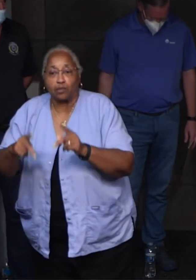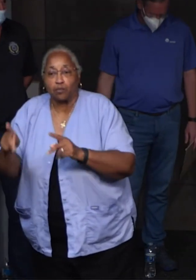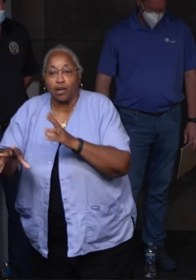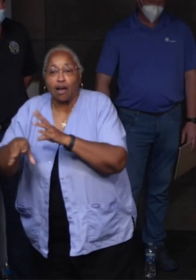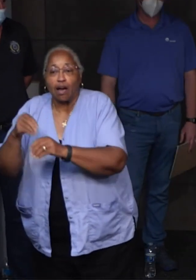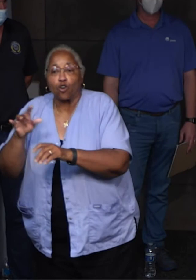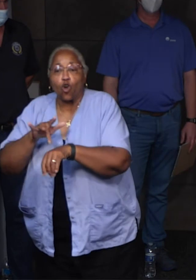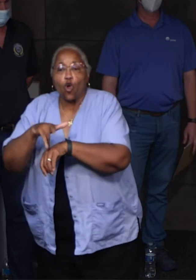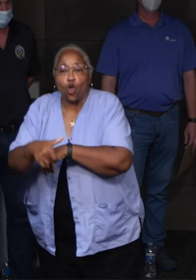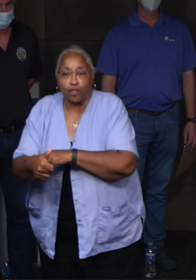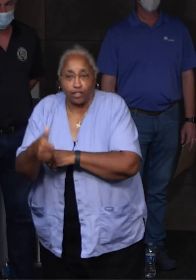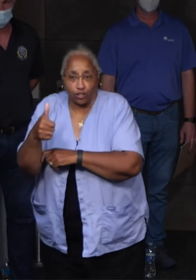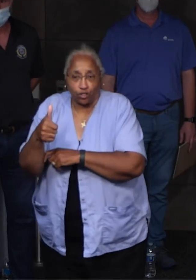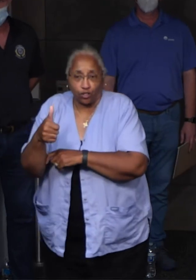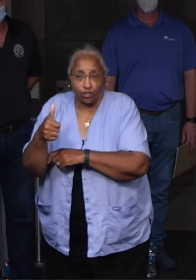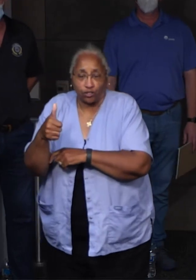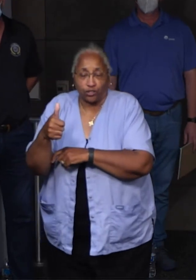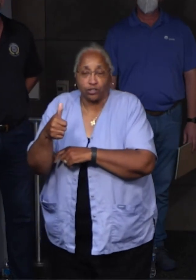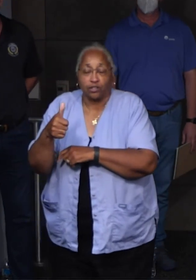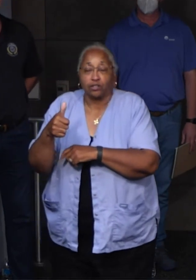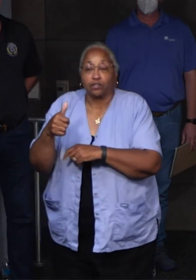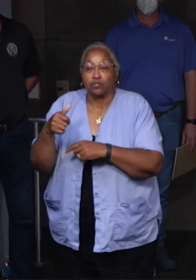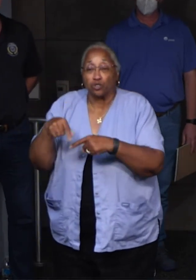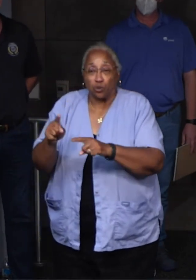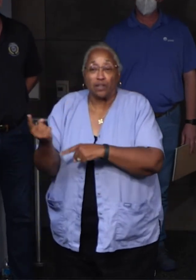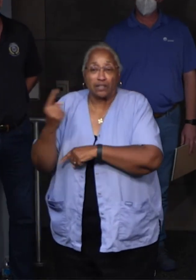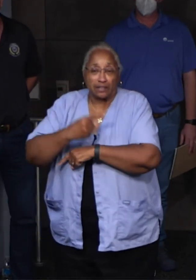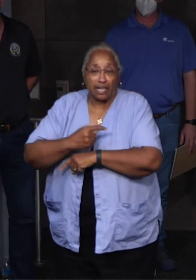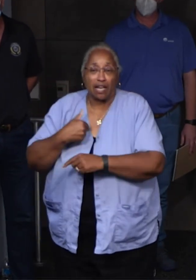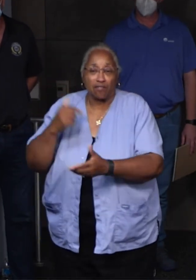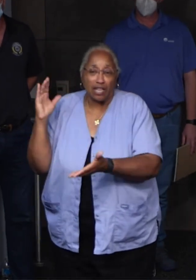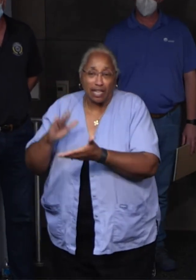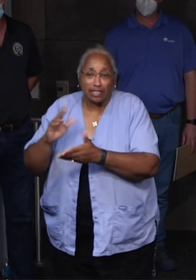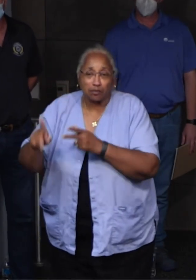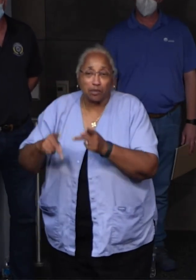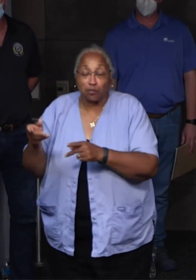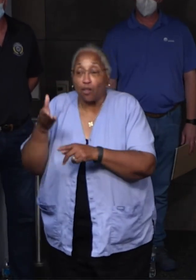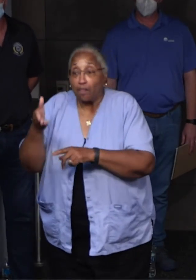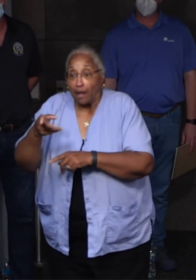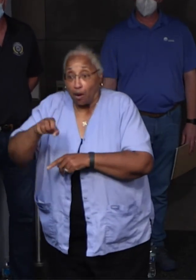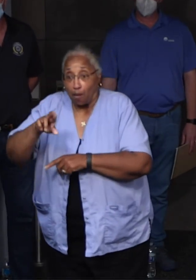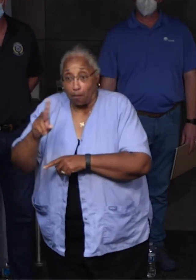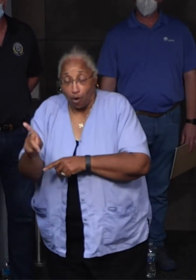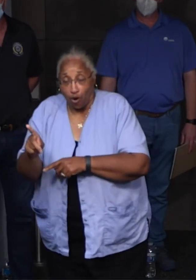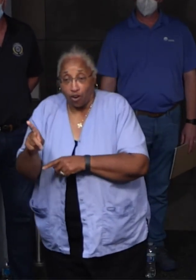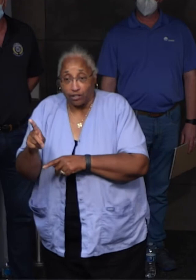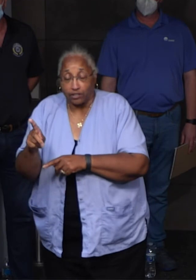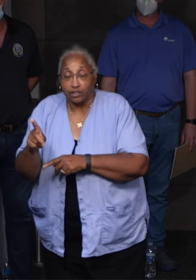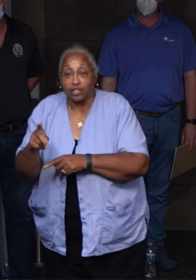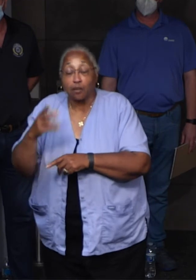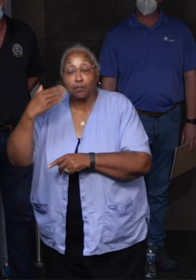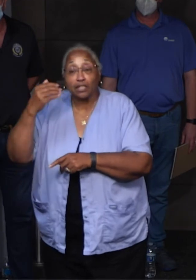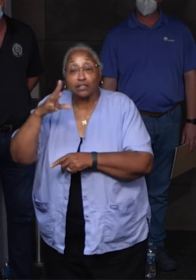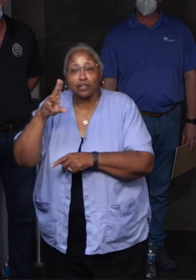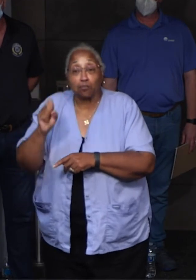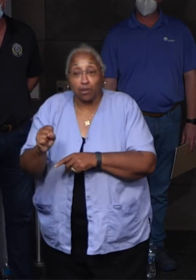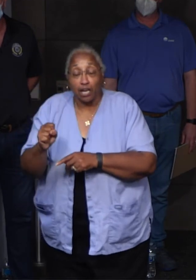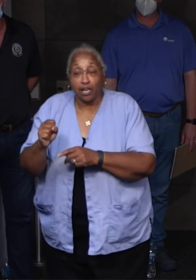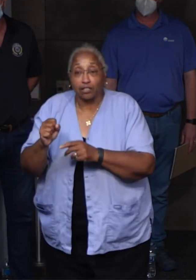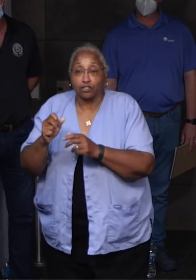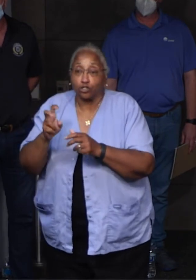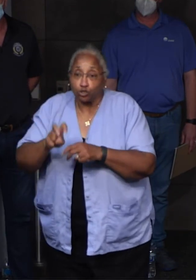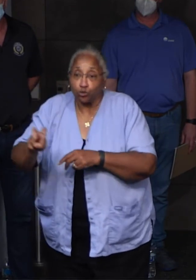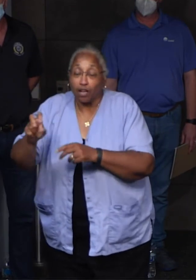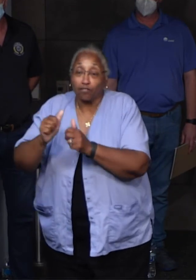earlier in the day in order to have less people in PARD at one time. And because the buses are going much further,